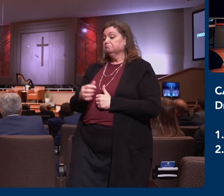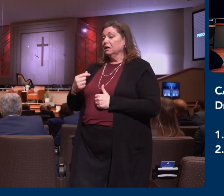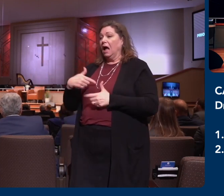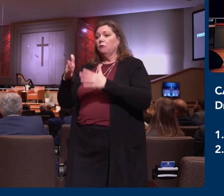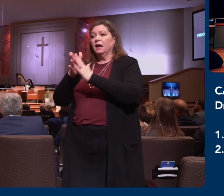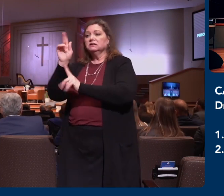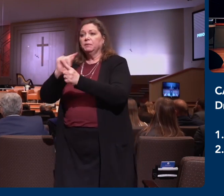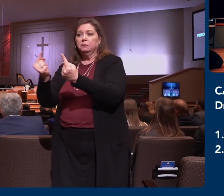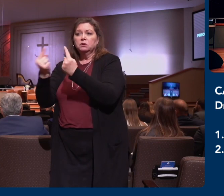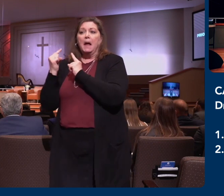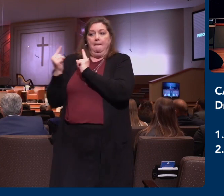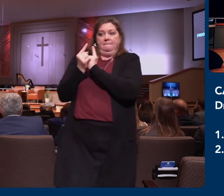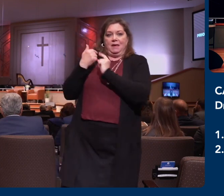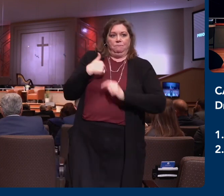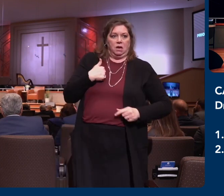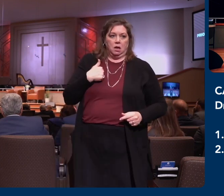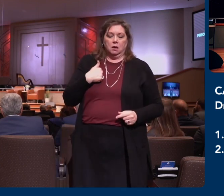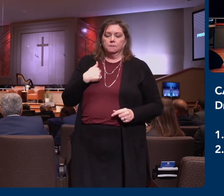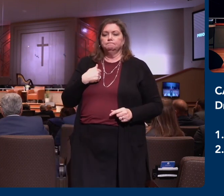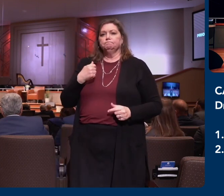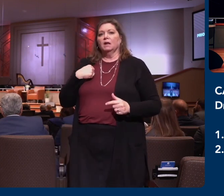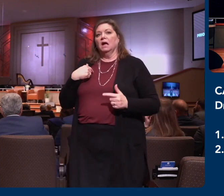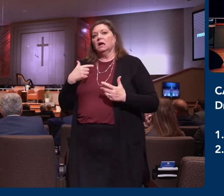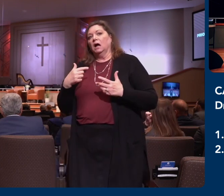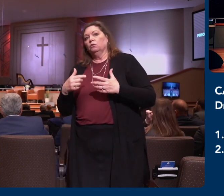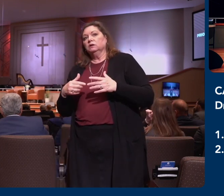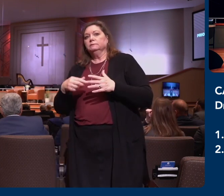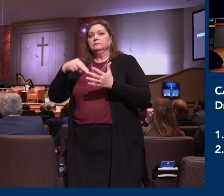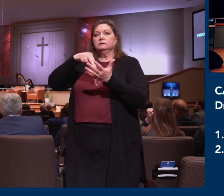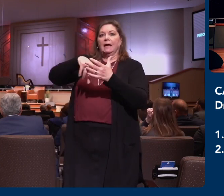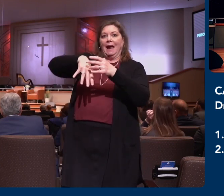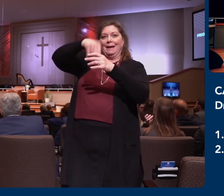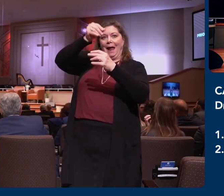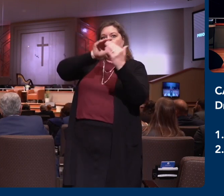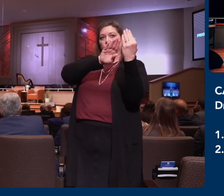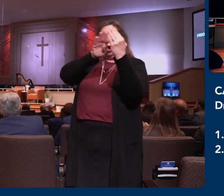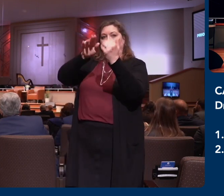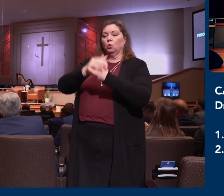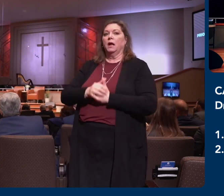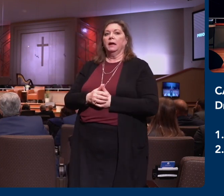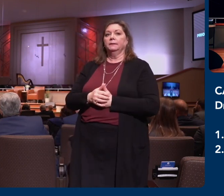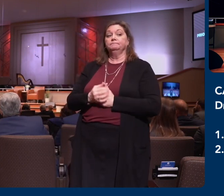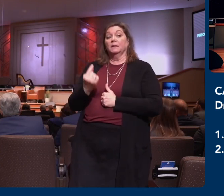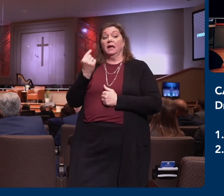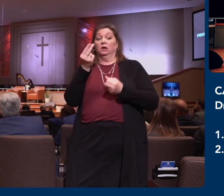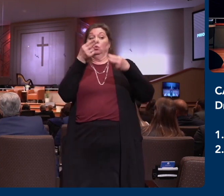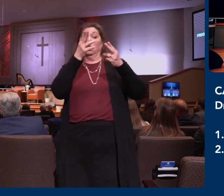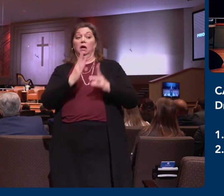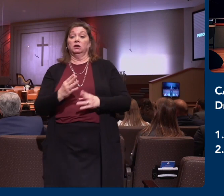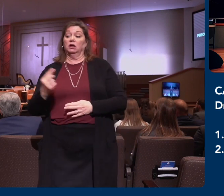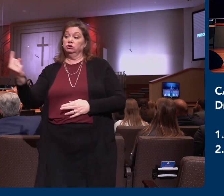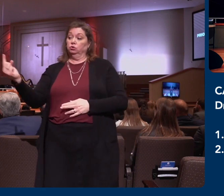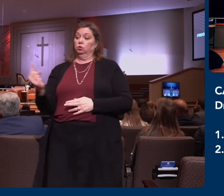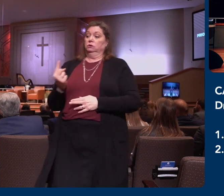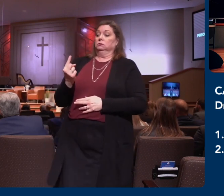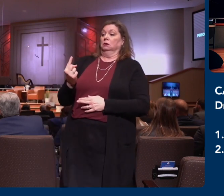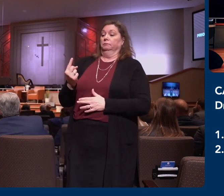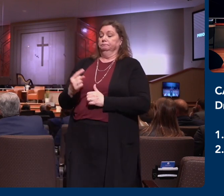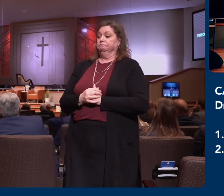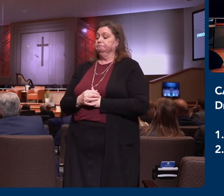to meet you personally. And I would walk out into the lobby and one of our ushers would come over to me and he'd